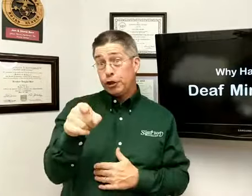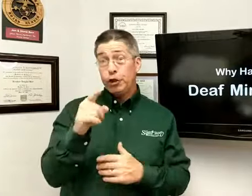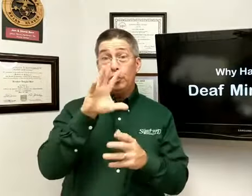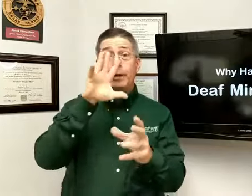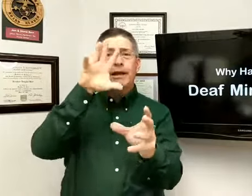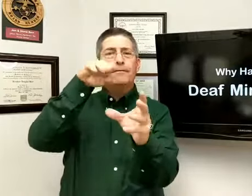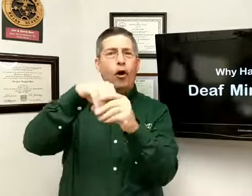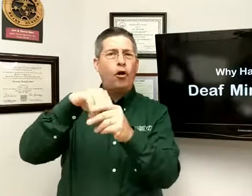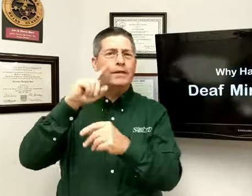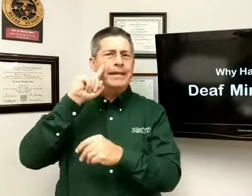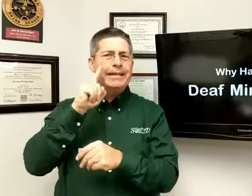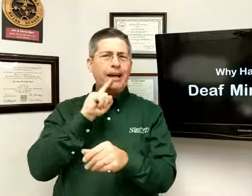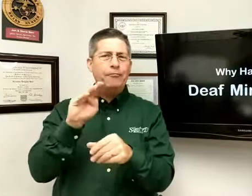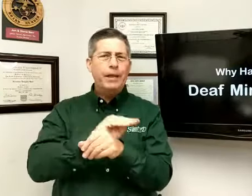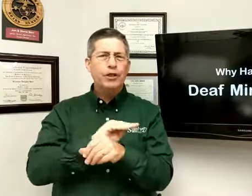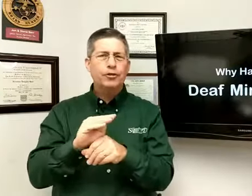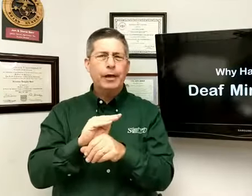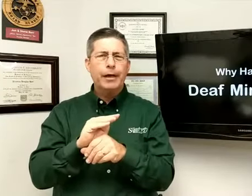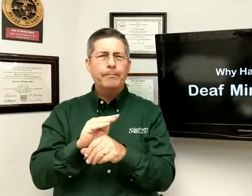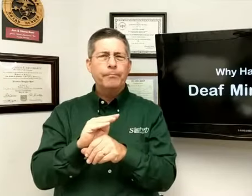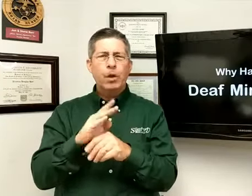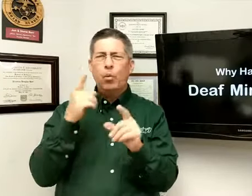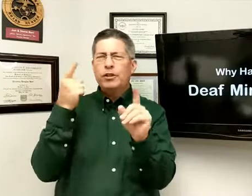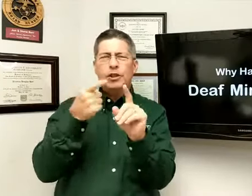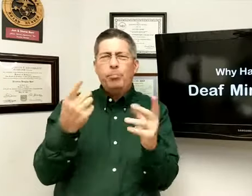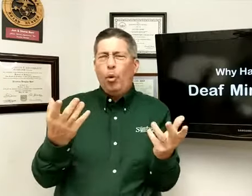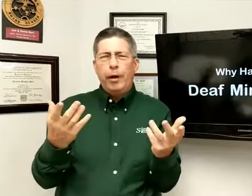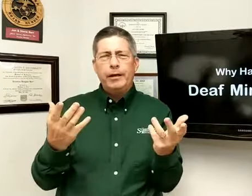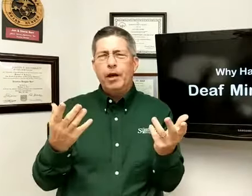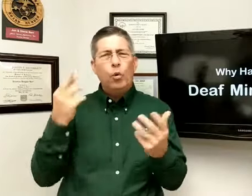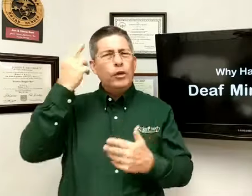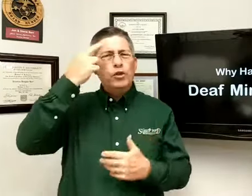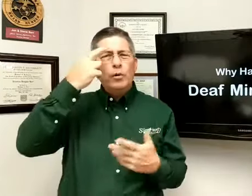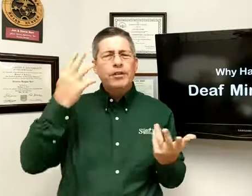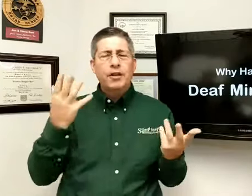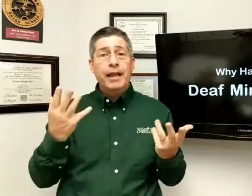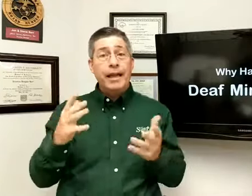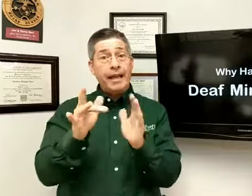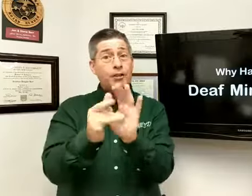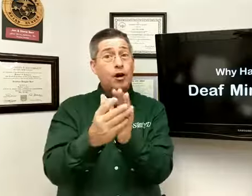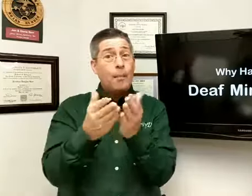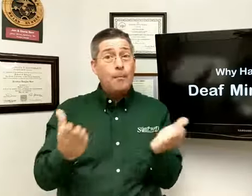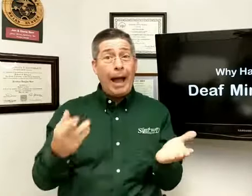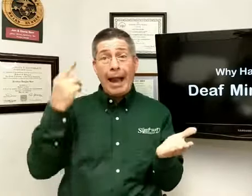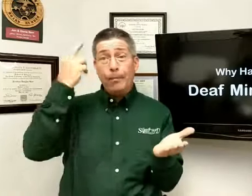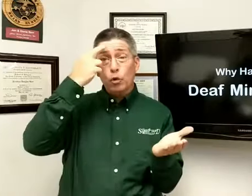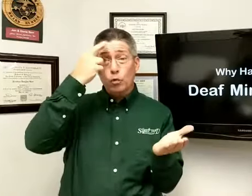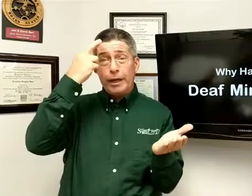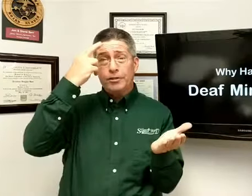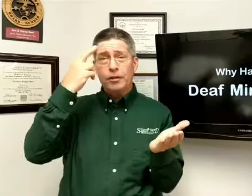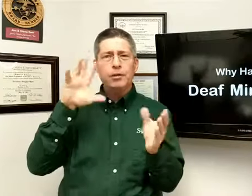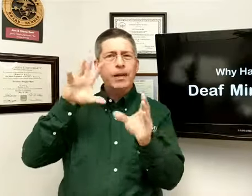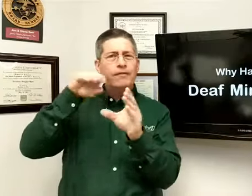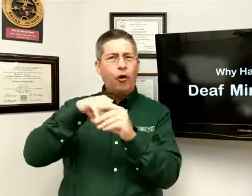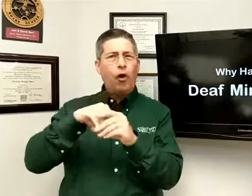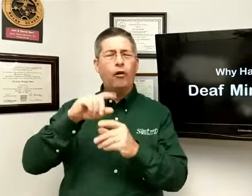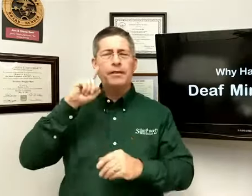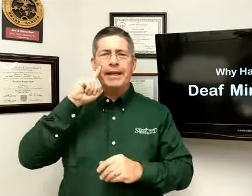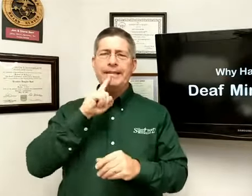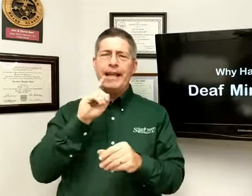you be involved in deaf ministry? What's the point? What's the reason? Is there a Bible reason to be involved in deaf